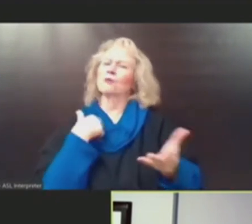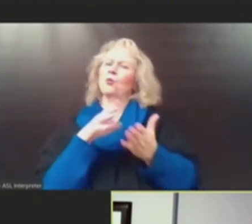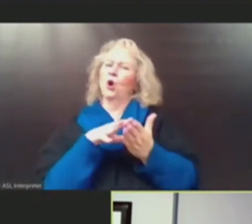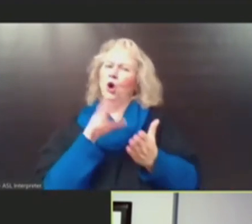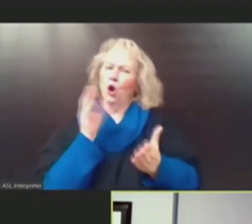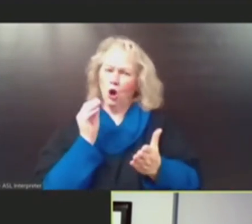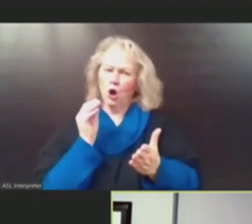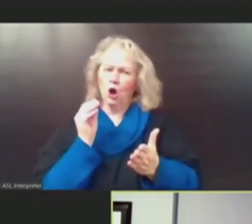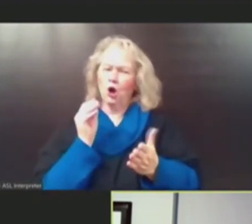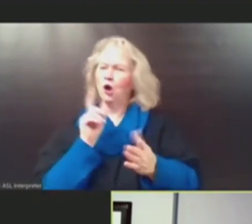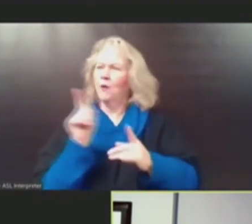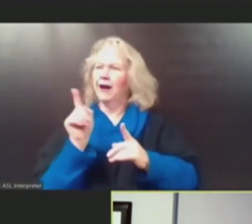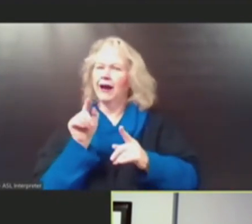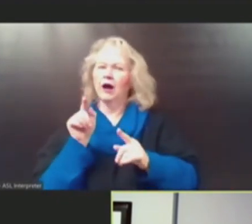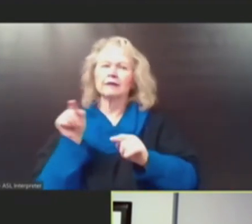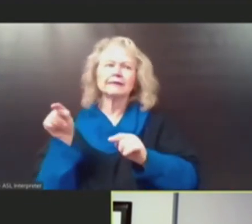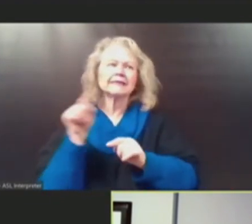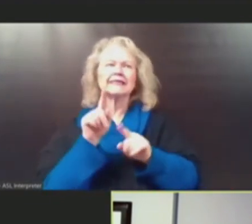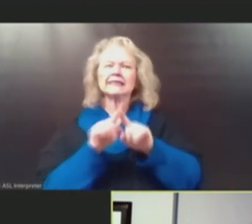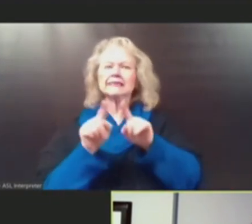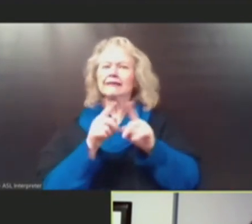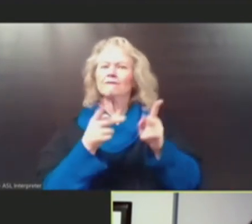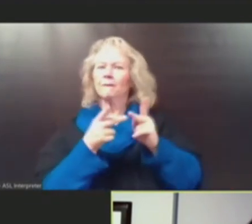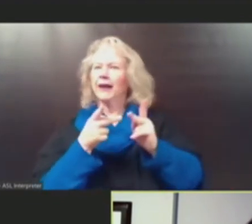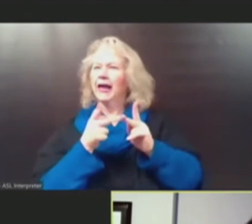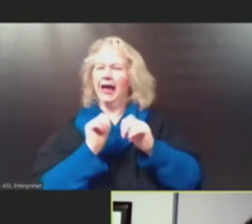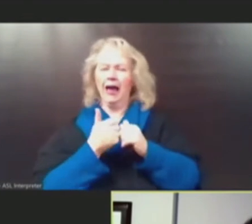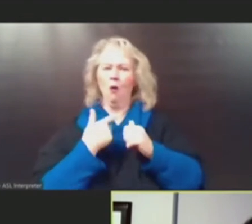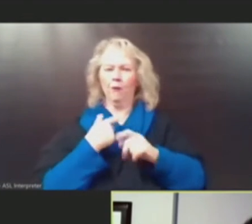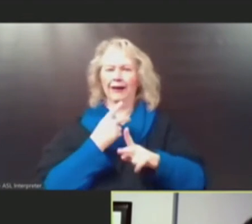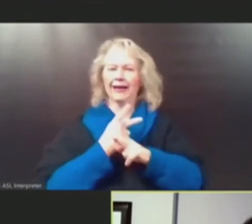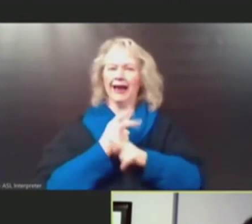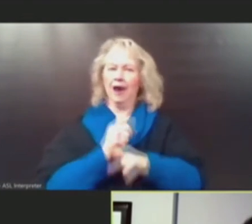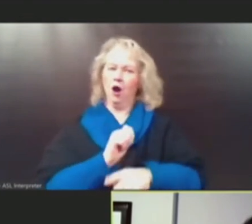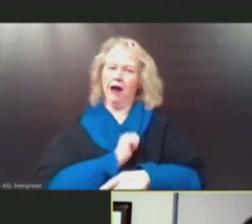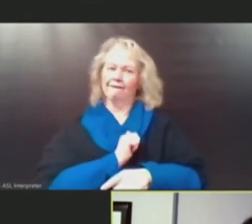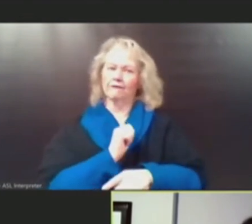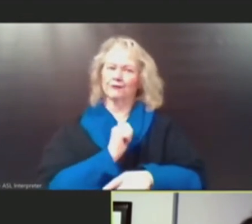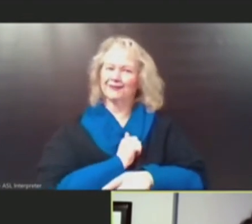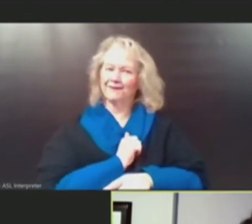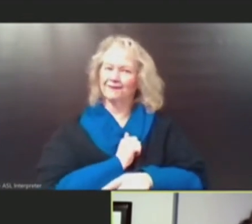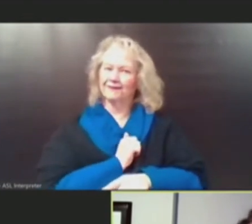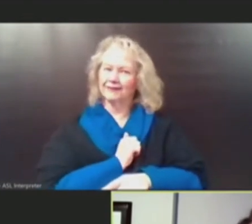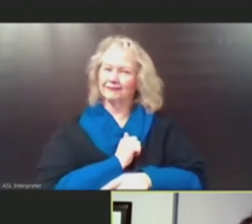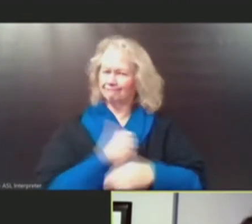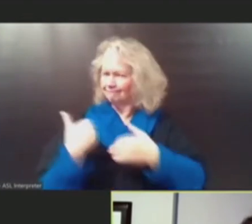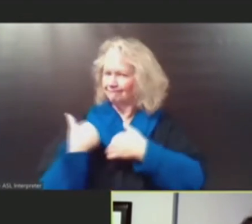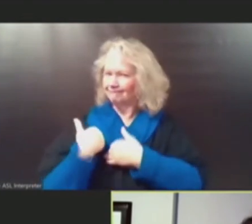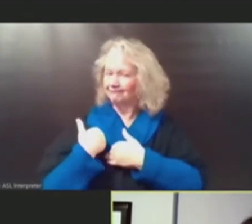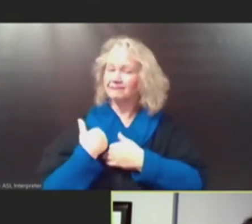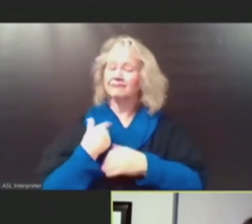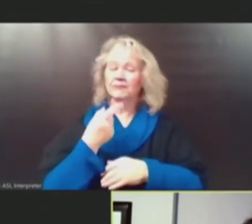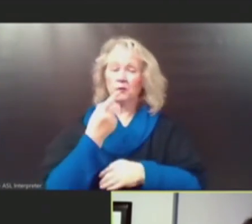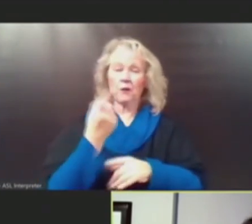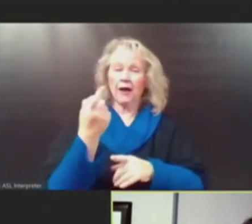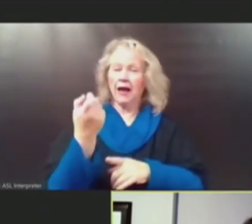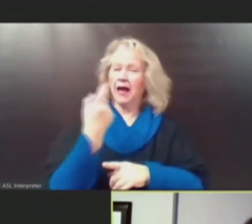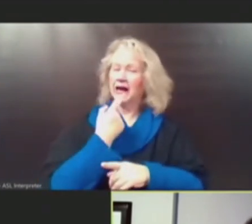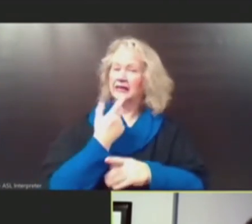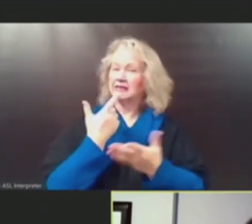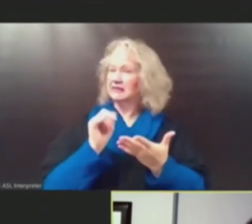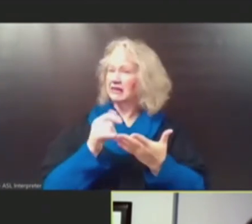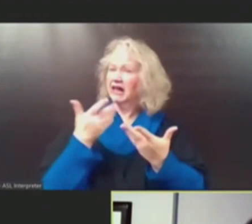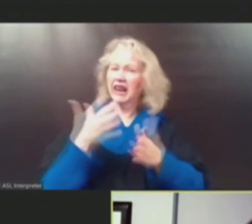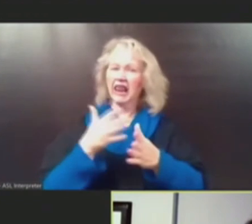the different interventions that we can do to take care of ourselves personally. I think Christine asked the question about, you know, leaving it to the